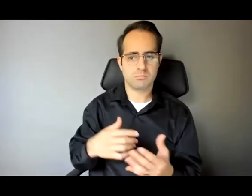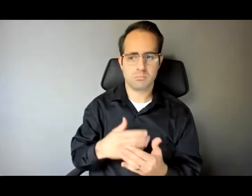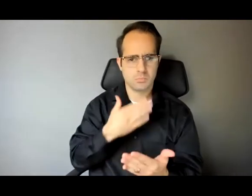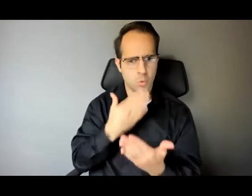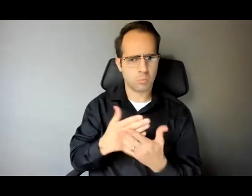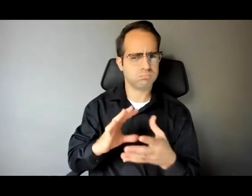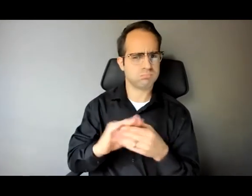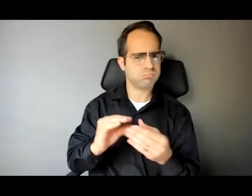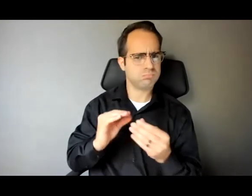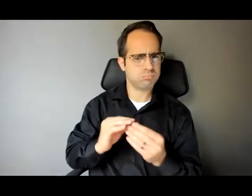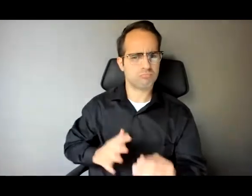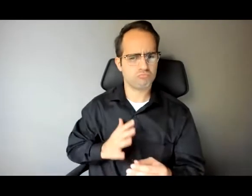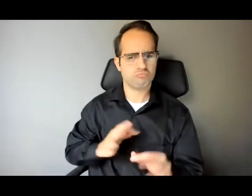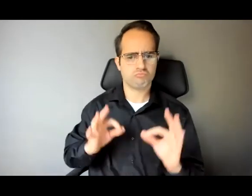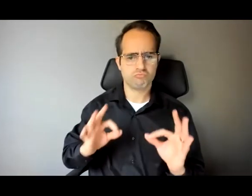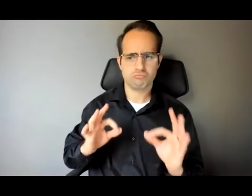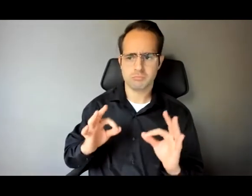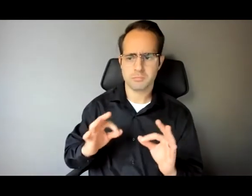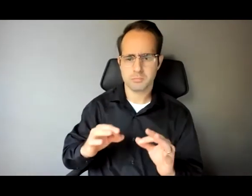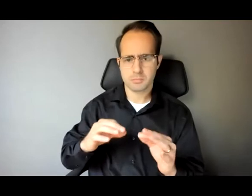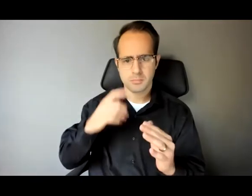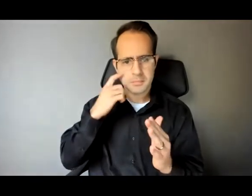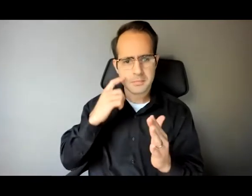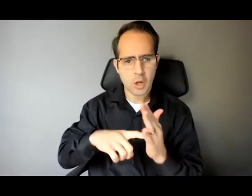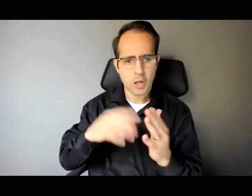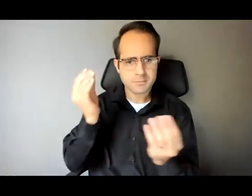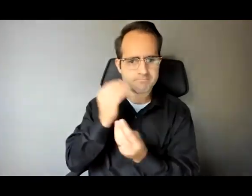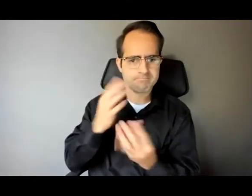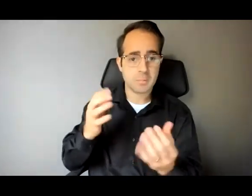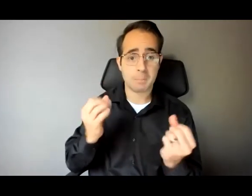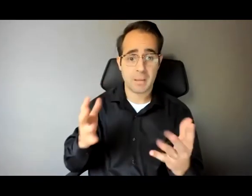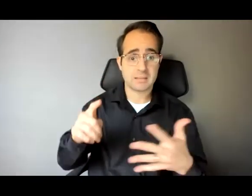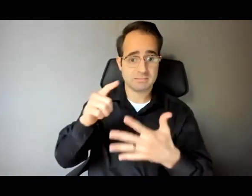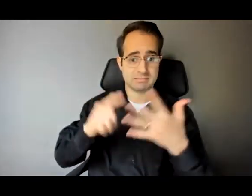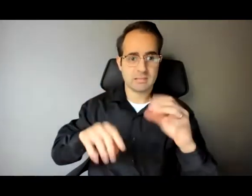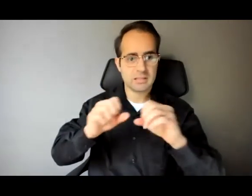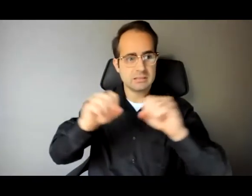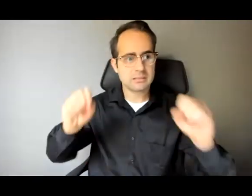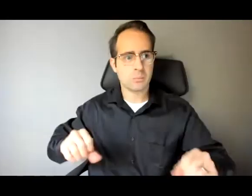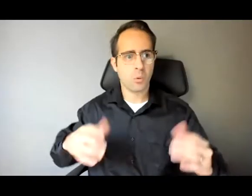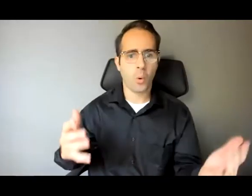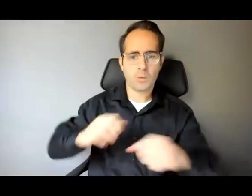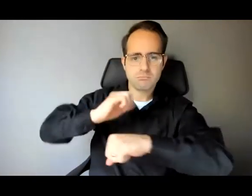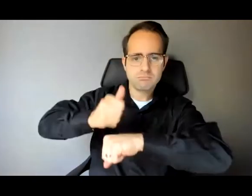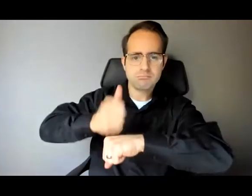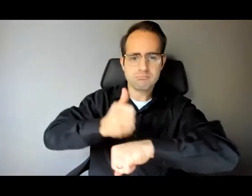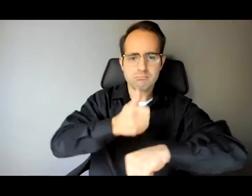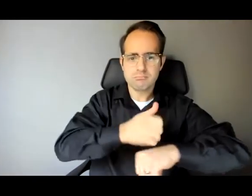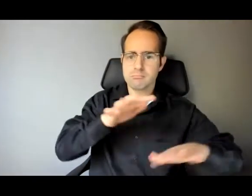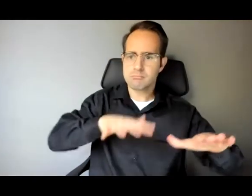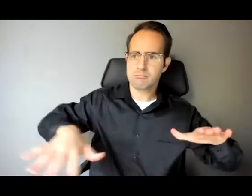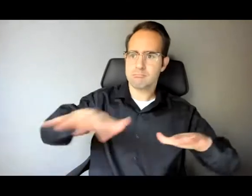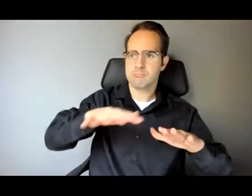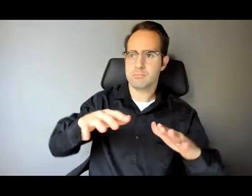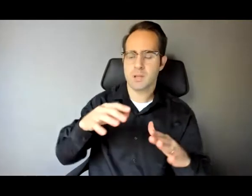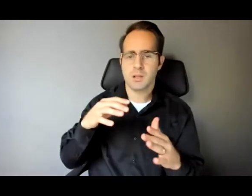many of the systems and structures that we interact with throughout society, right? During your speaking points